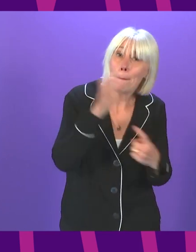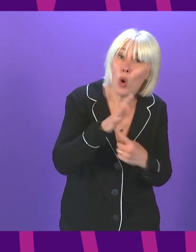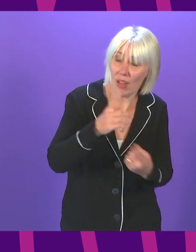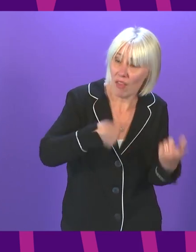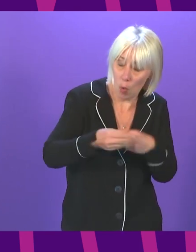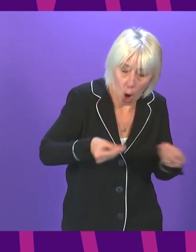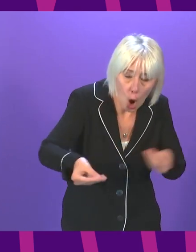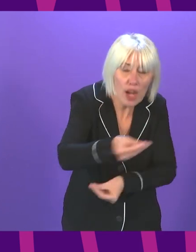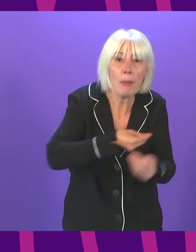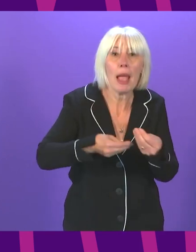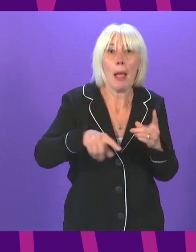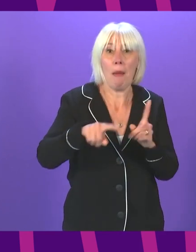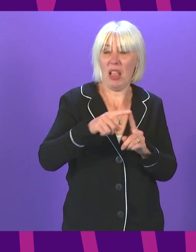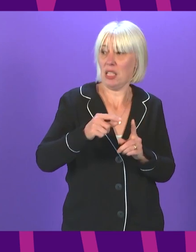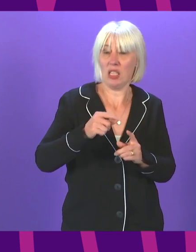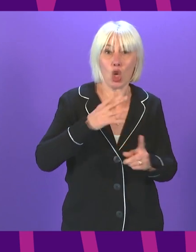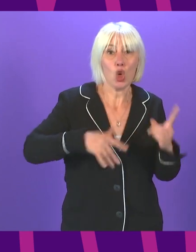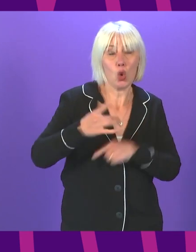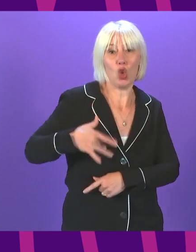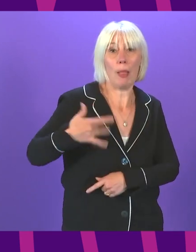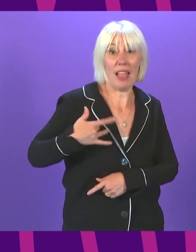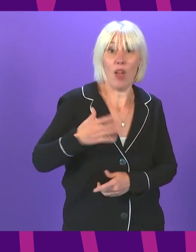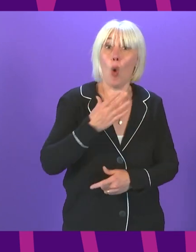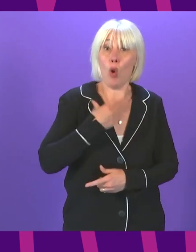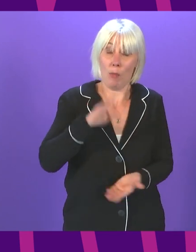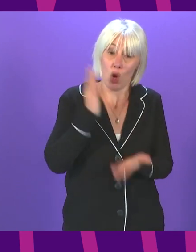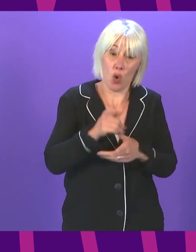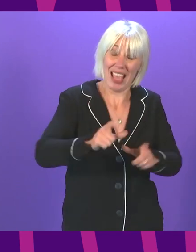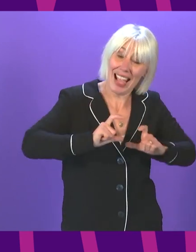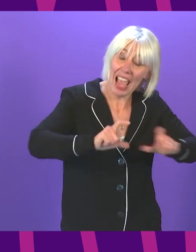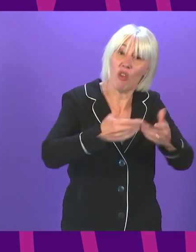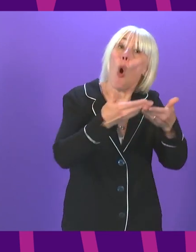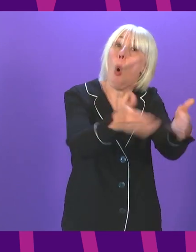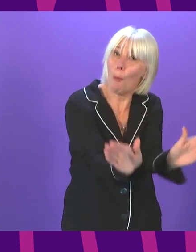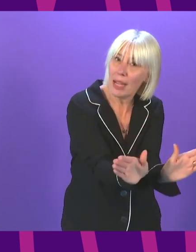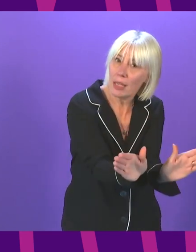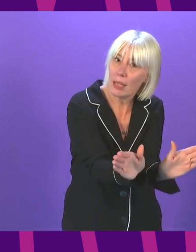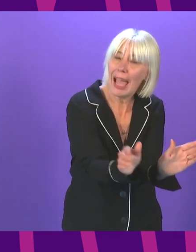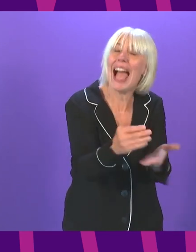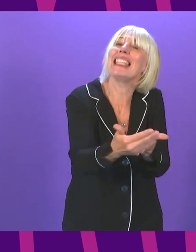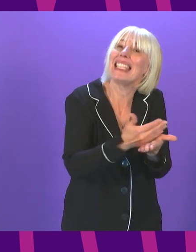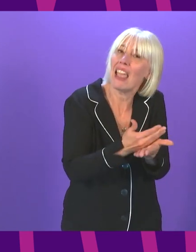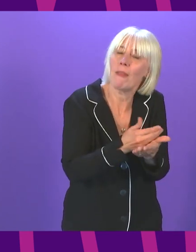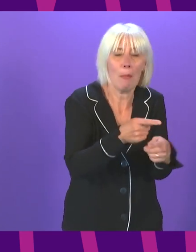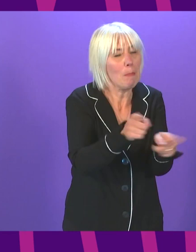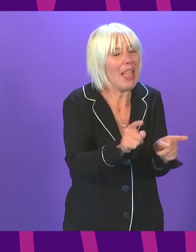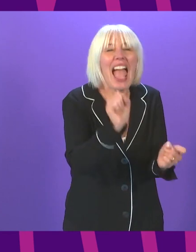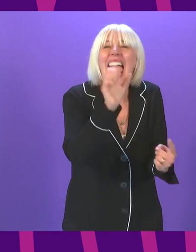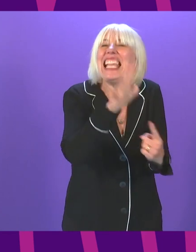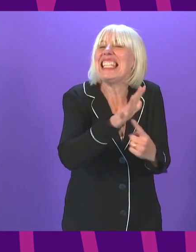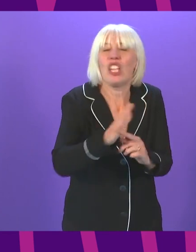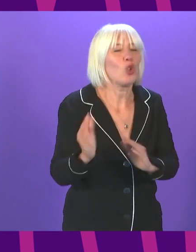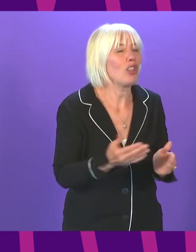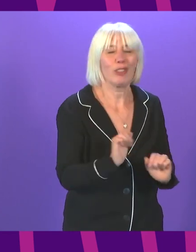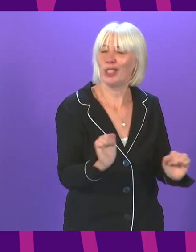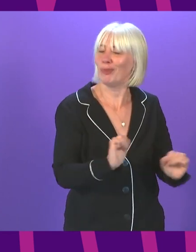our cultural and social life. That is why we want to enable them to stay open safely. But they are not essential services and the nature of